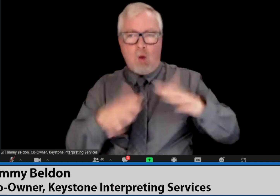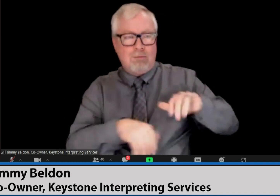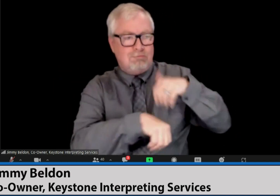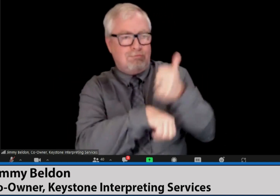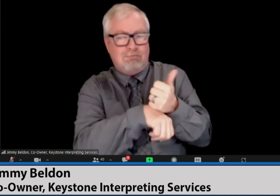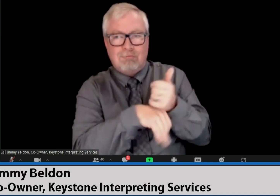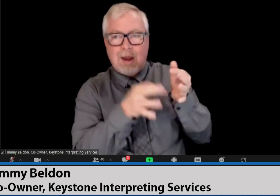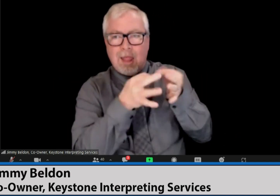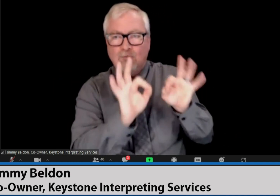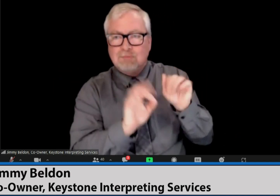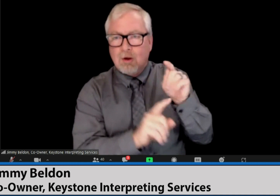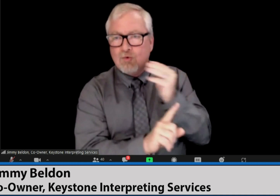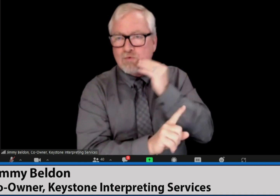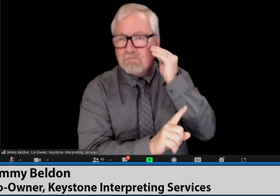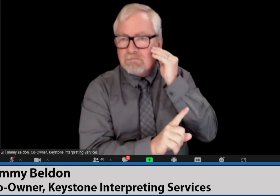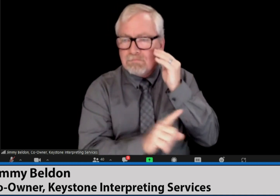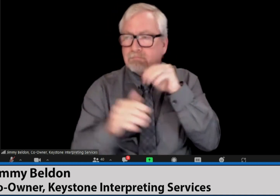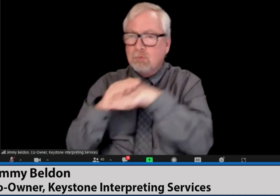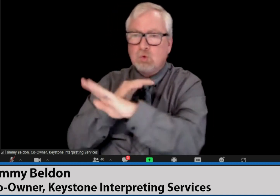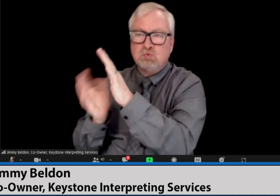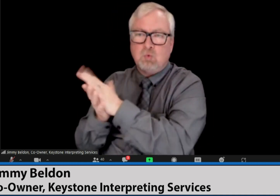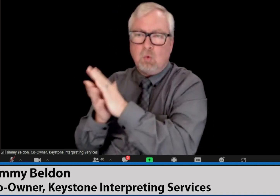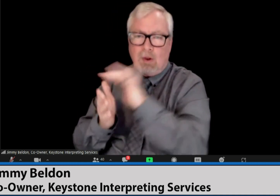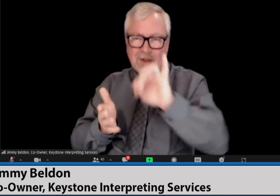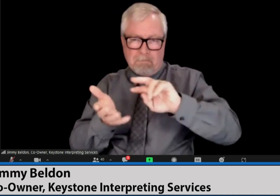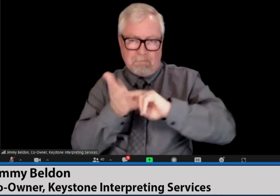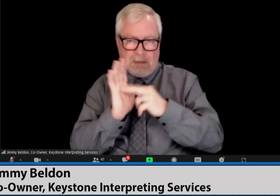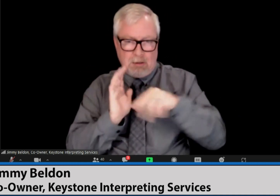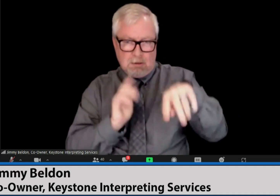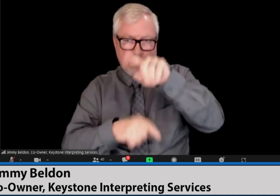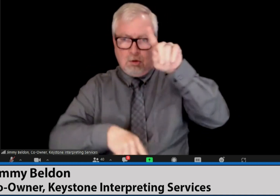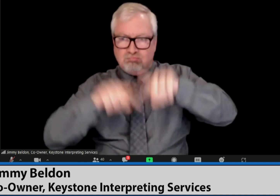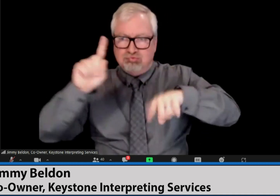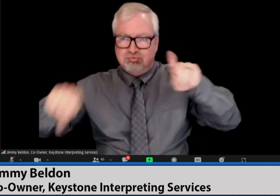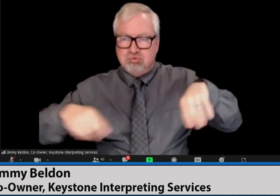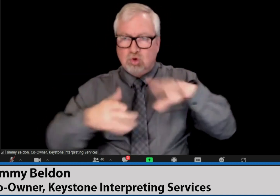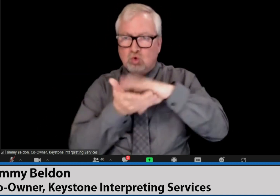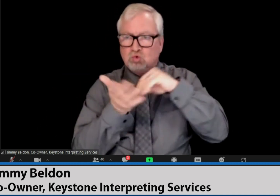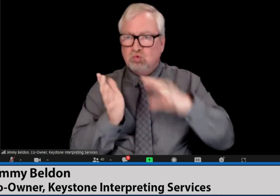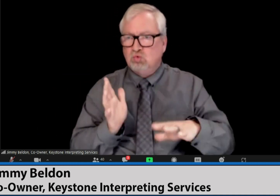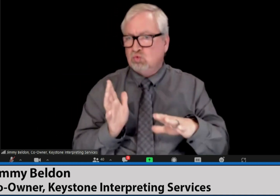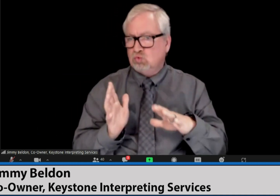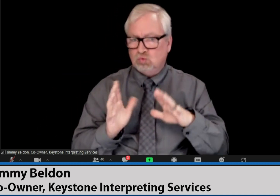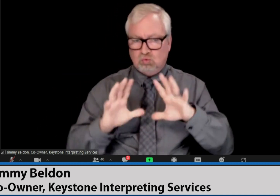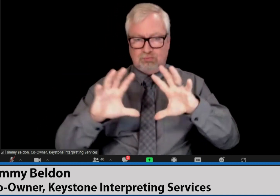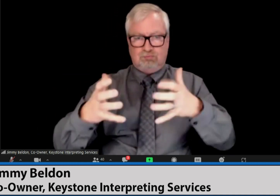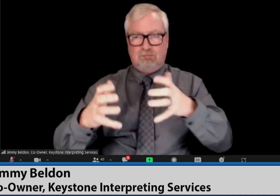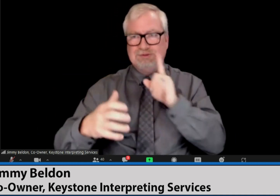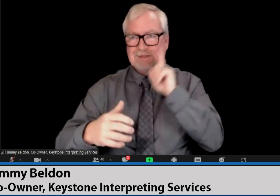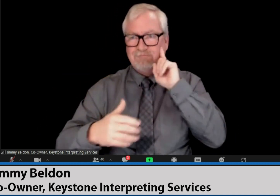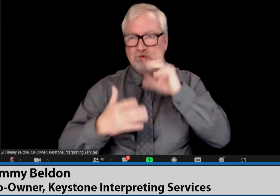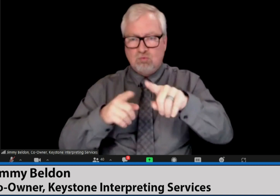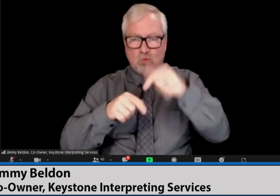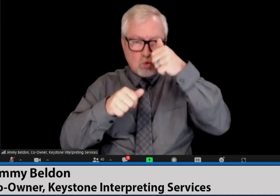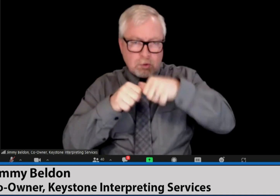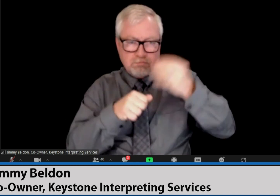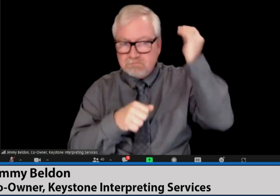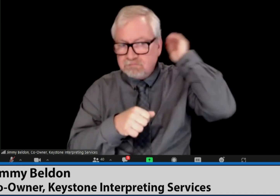some have access to communication only through the schools. So that means that there's a variety of different students within